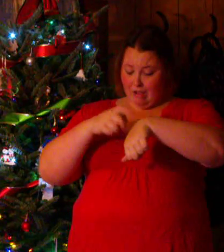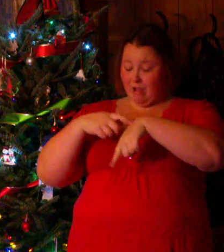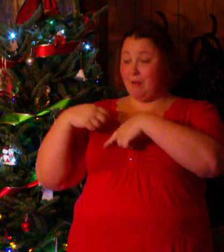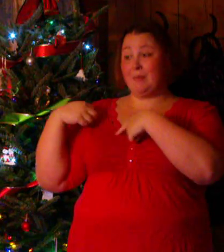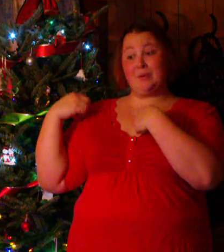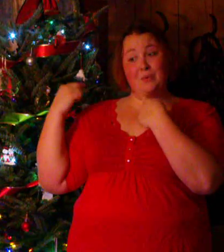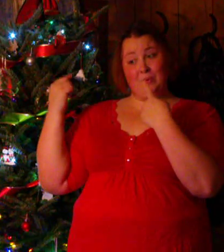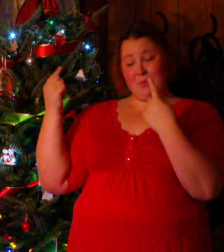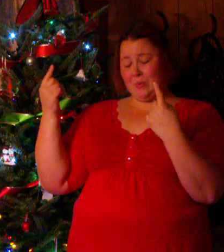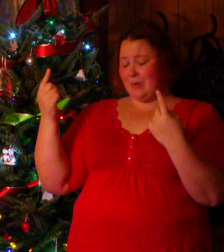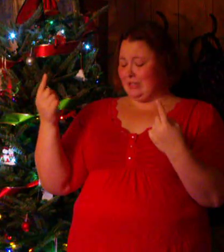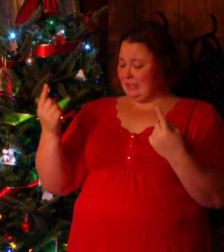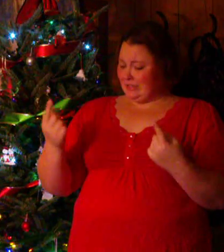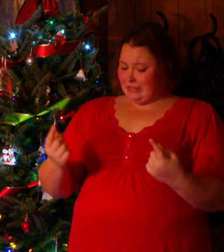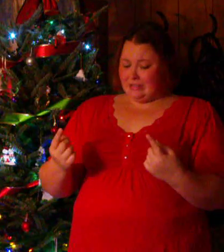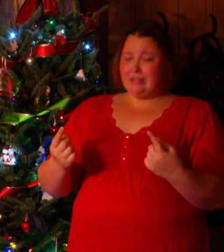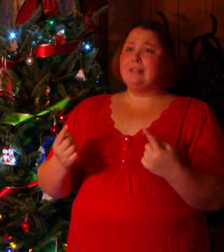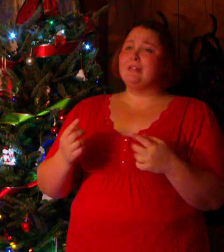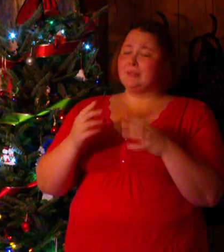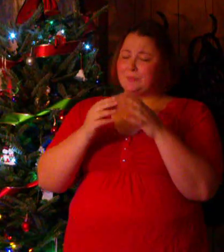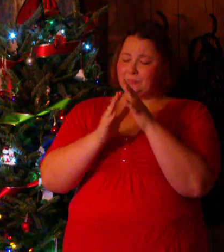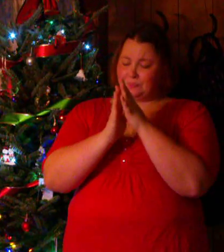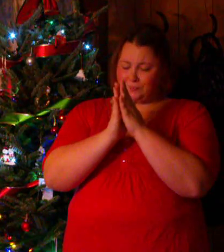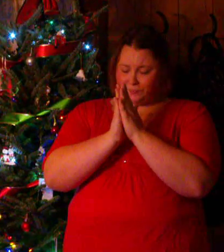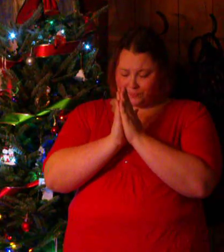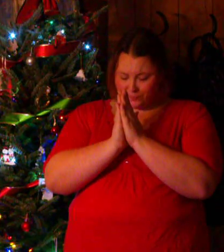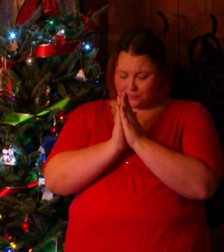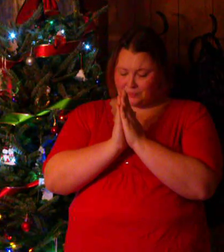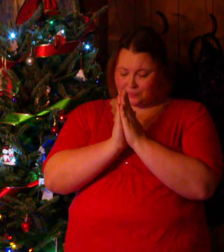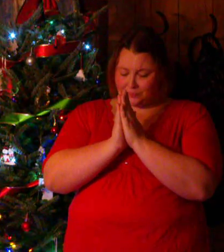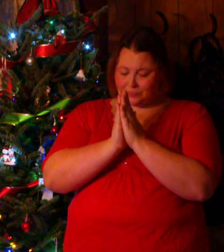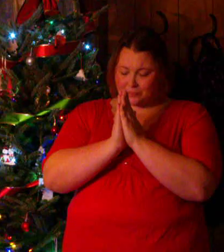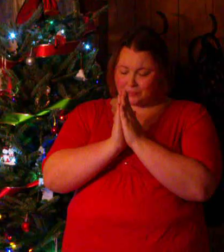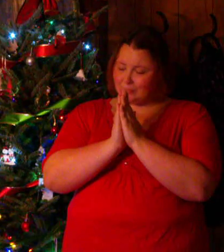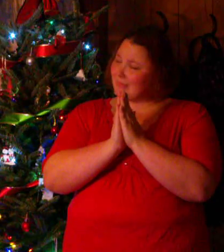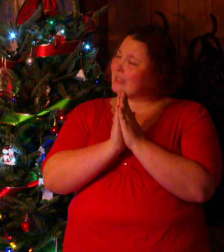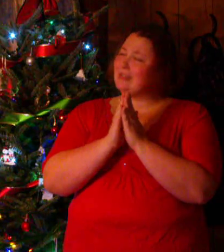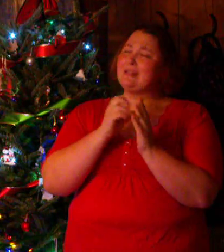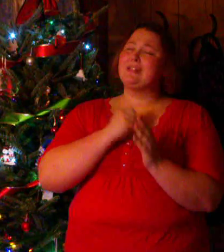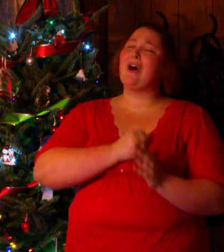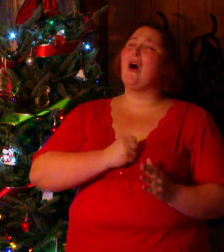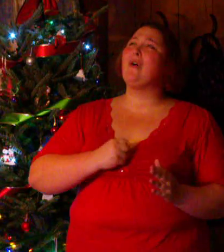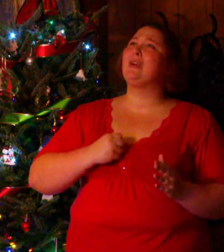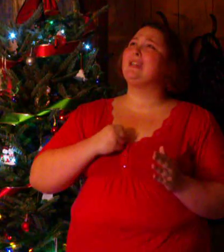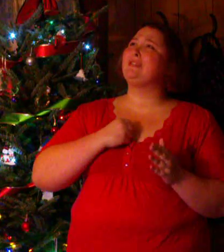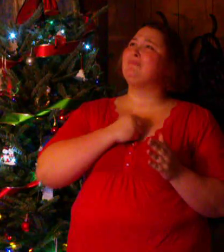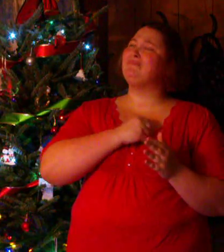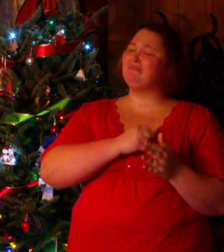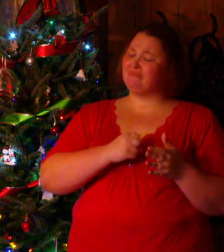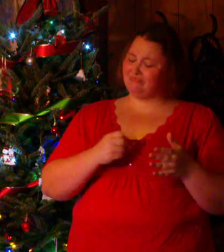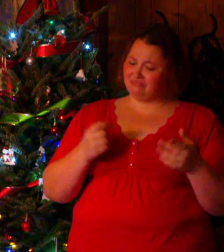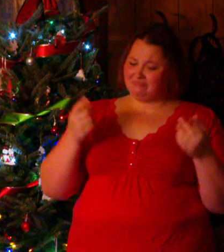long time She found her hands to breathe She said, I'm sorry for the rain